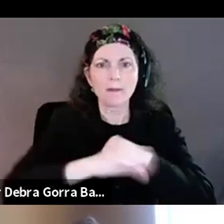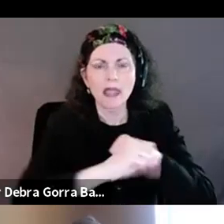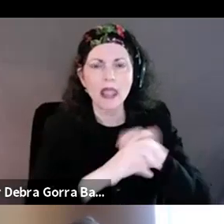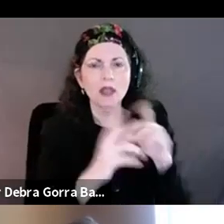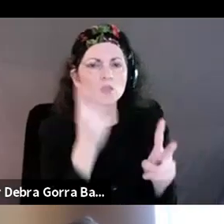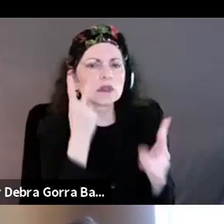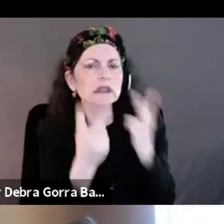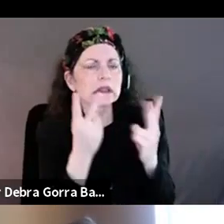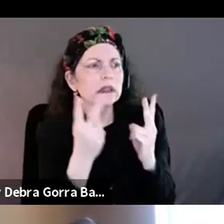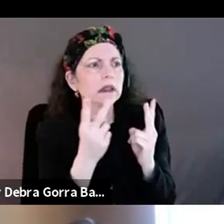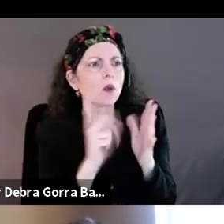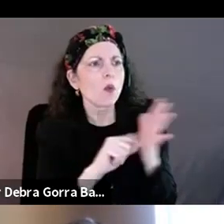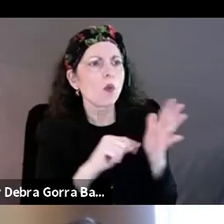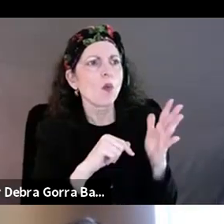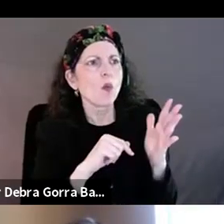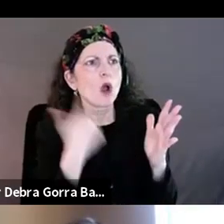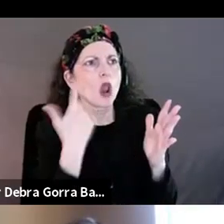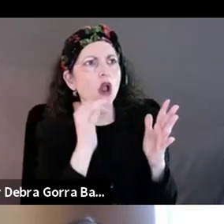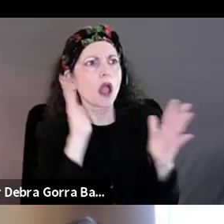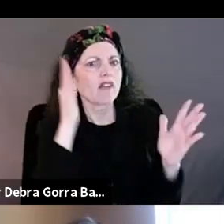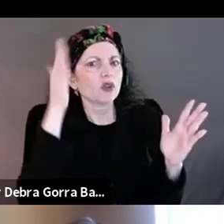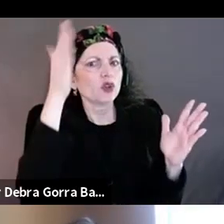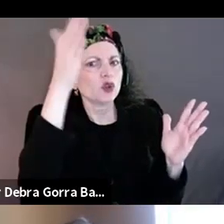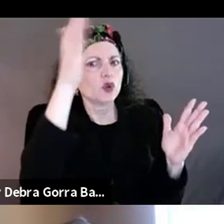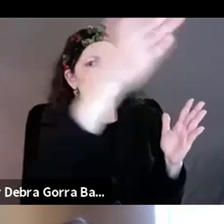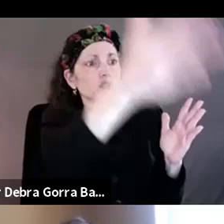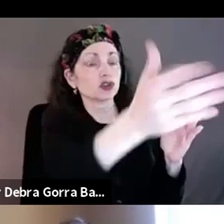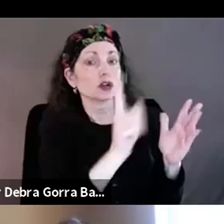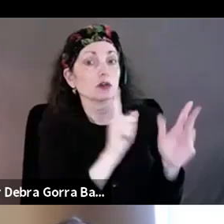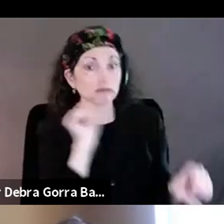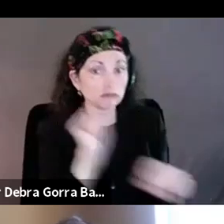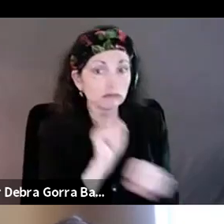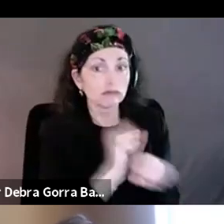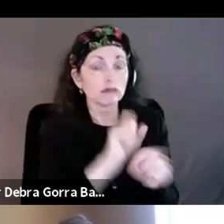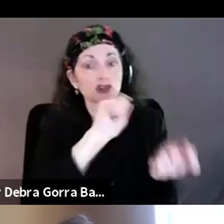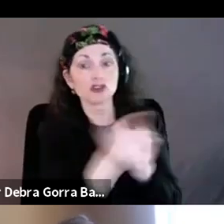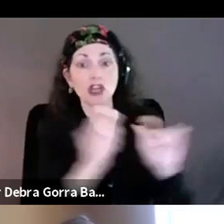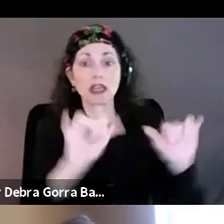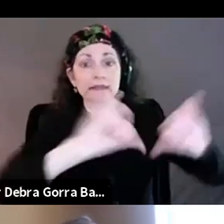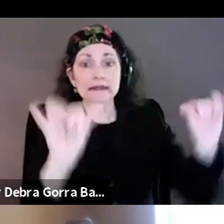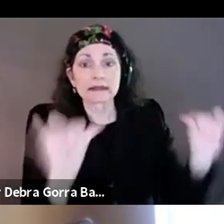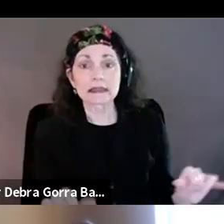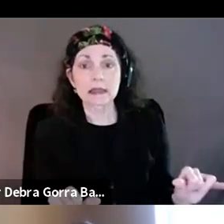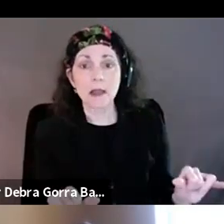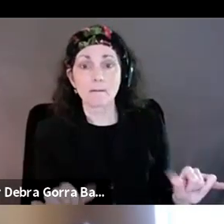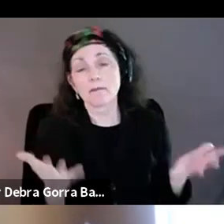uh, long-term or systemic change, um, may have resulted, you know, in part from this engagement.